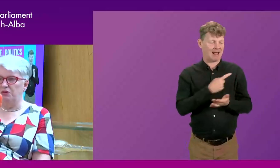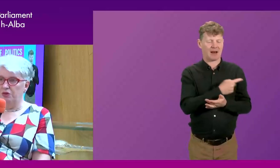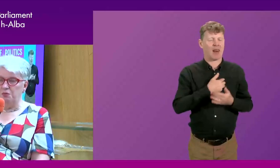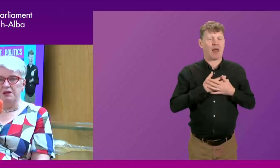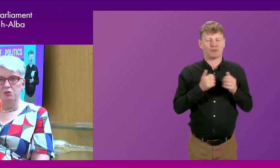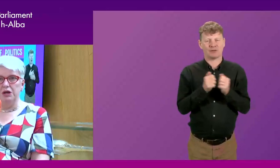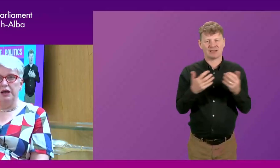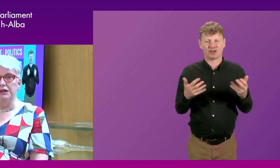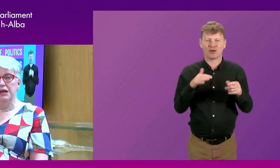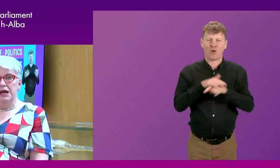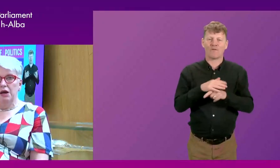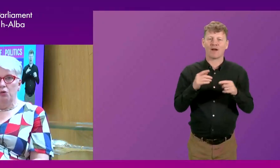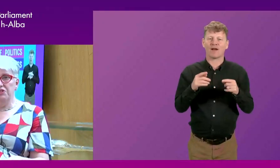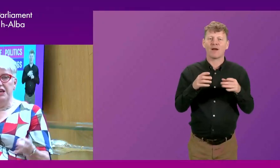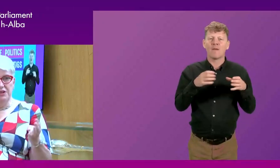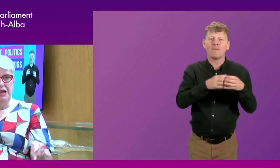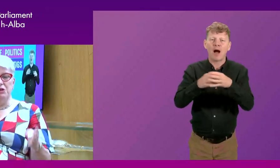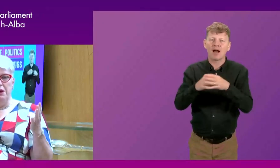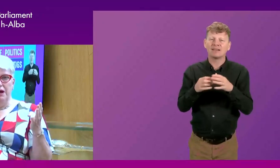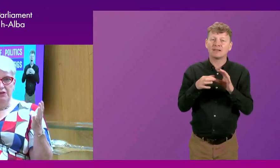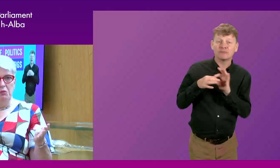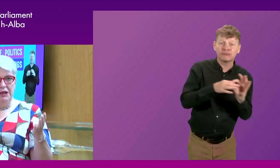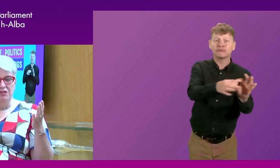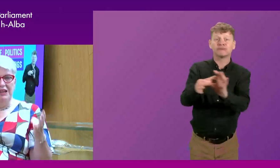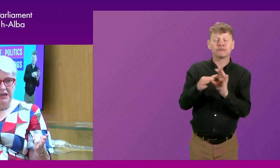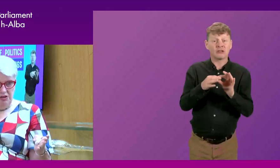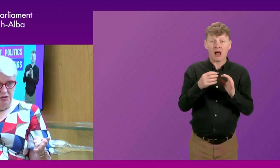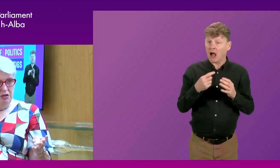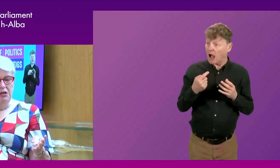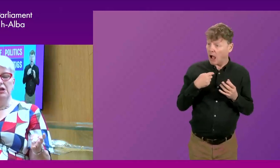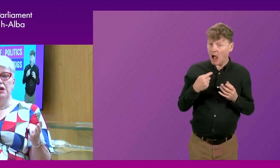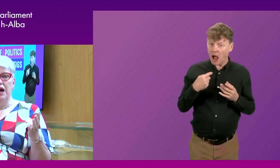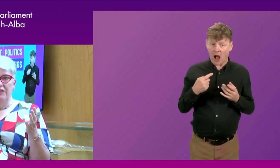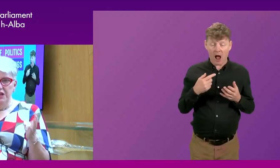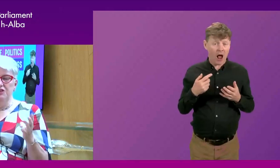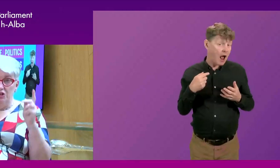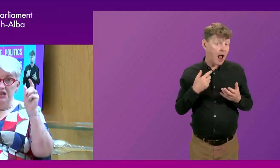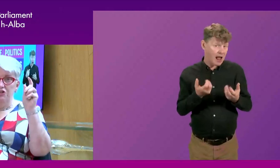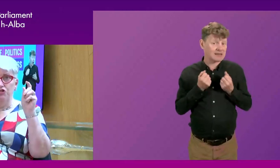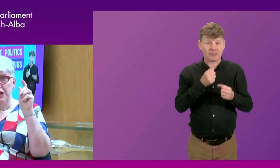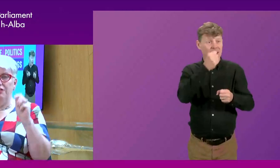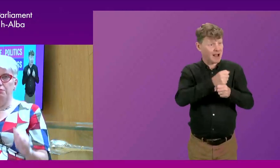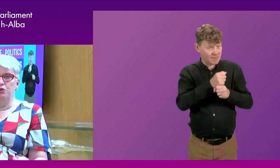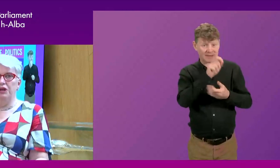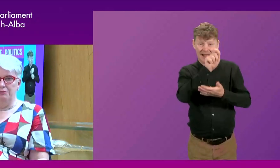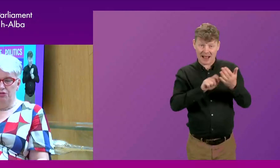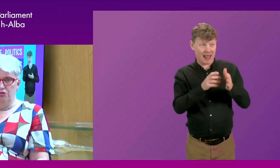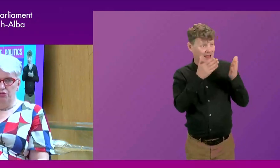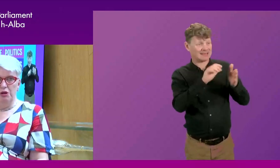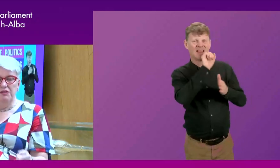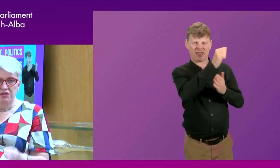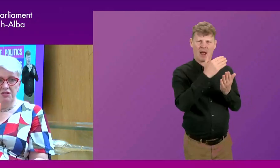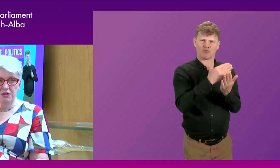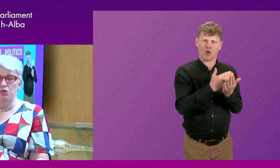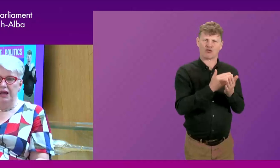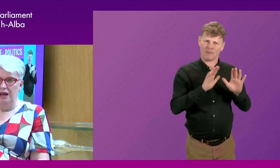on this about the cross-party working. Whilst I accept a government gets elected and they need to get their programme through,